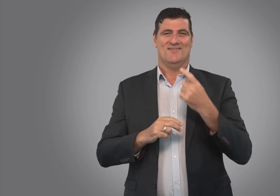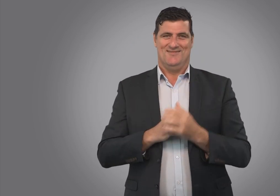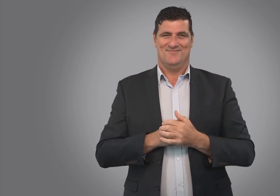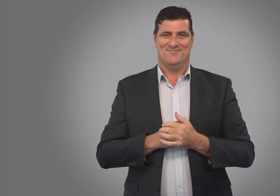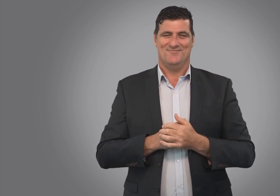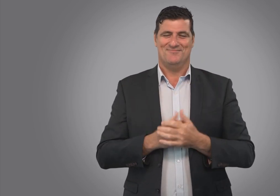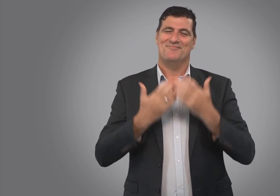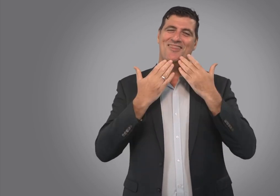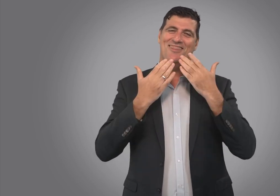Thank you. you very much.